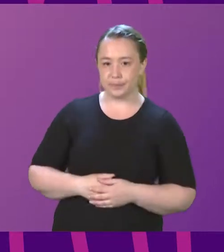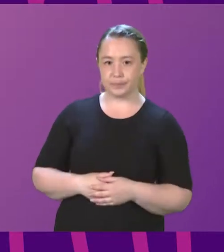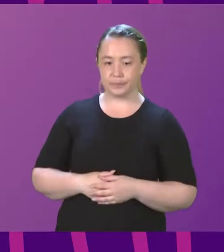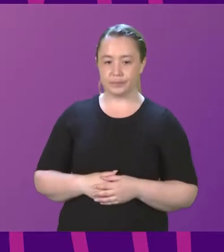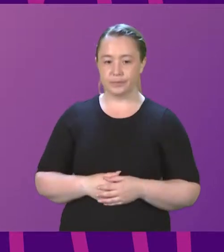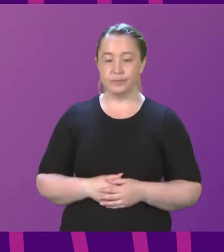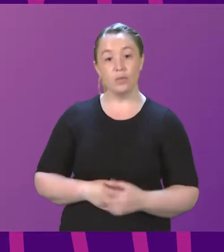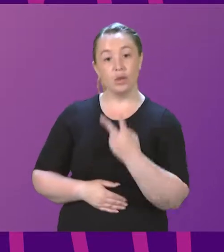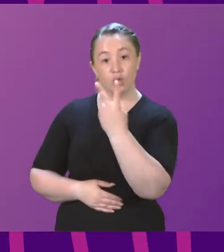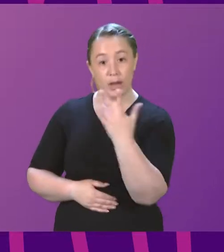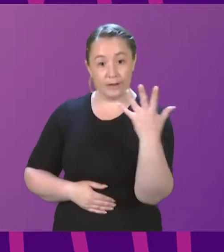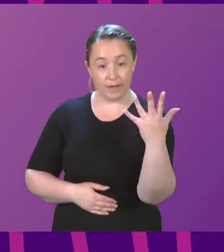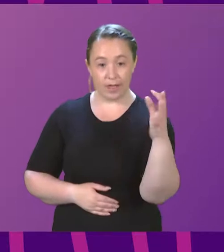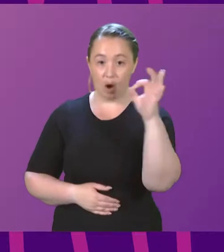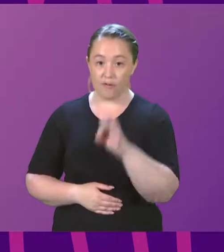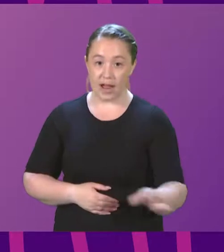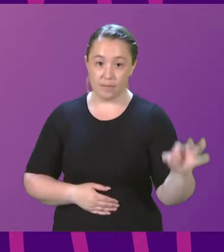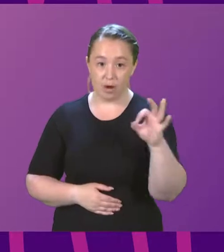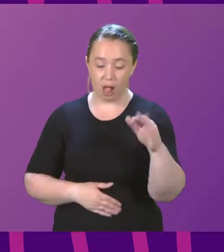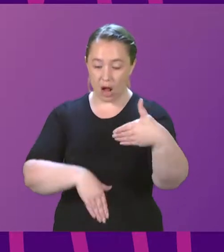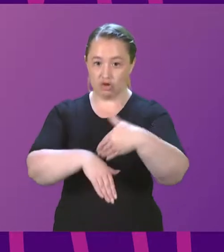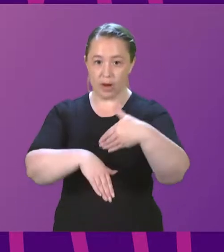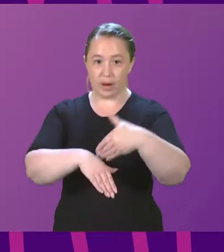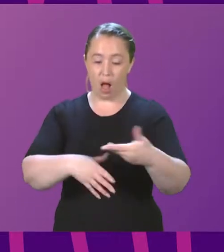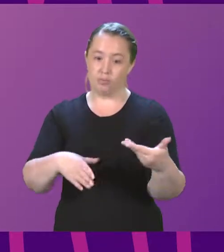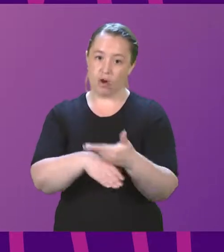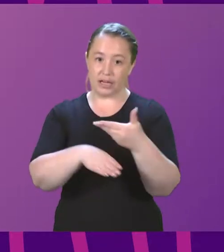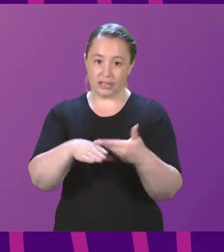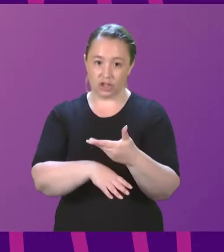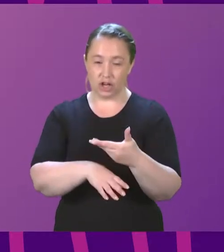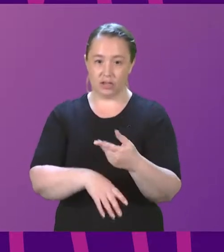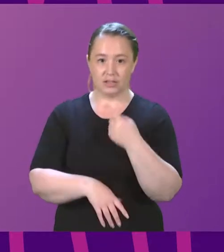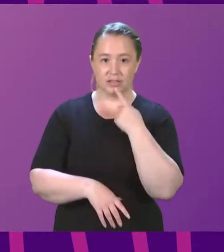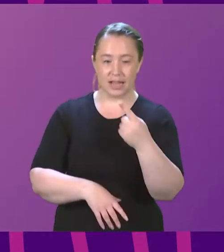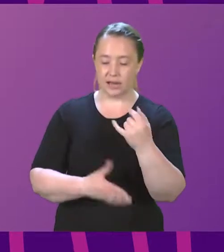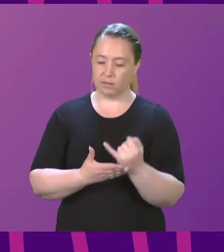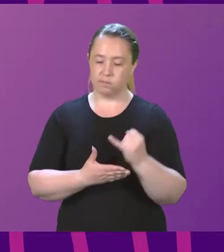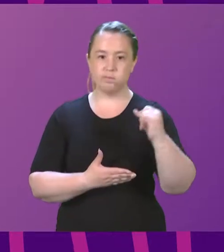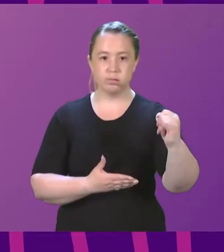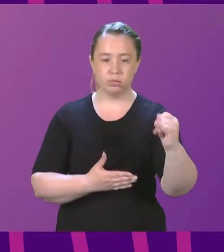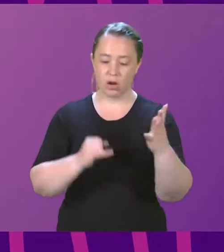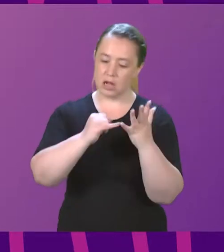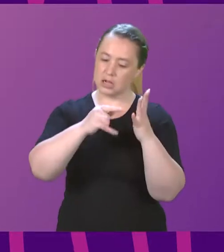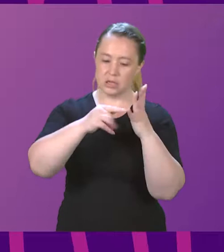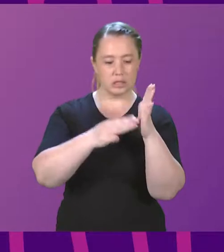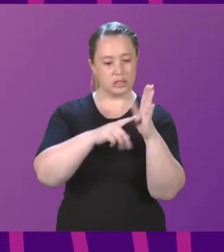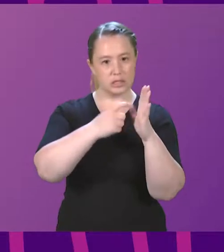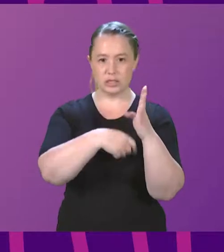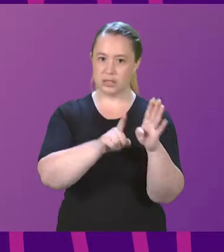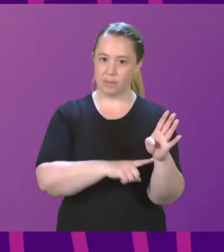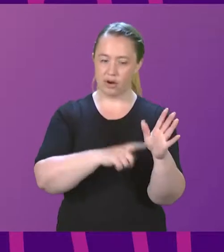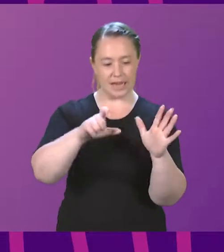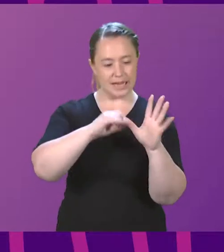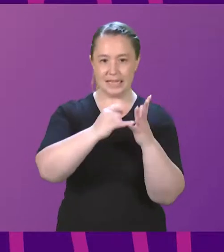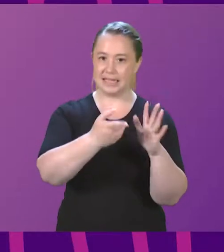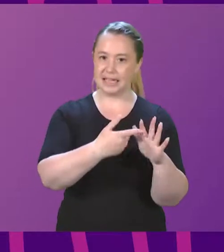On April 25, criminal practitioners voted to refuse all new instructions in summary cases, in specific domestic abuse cases,